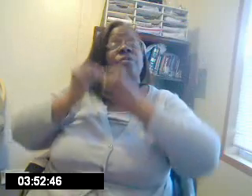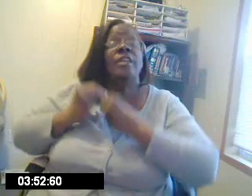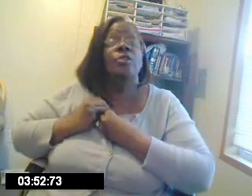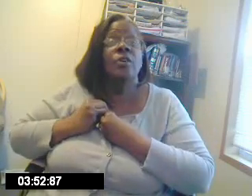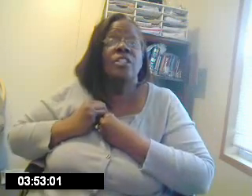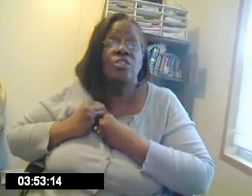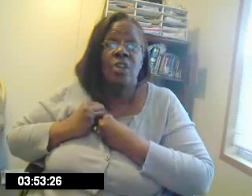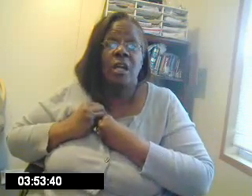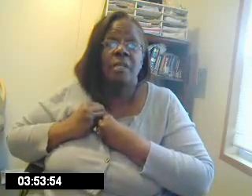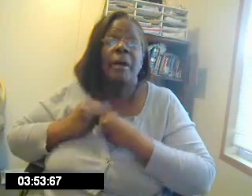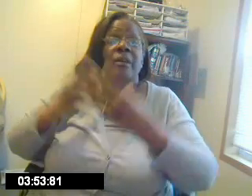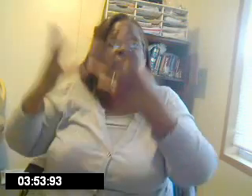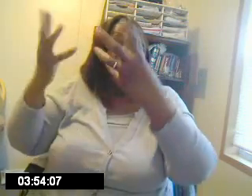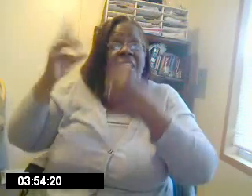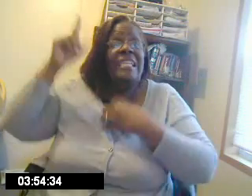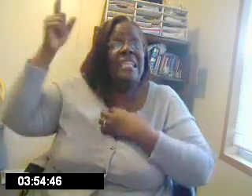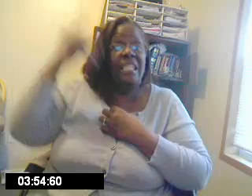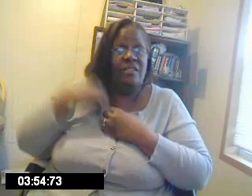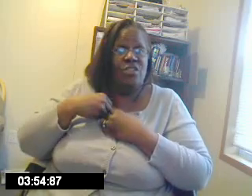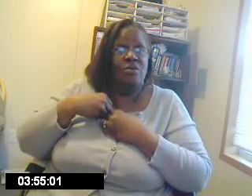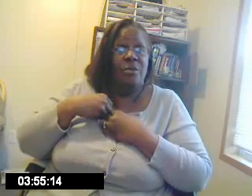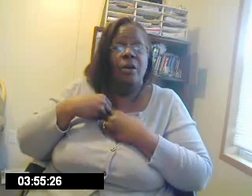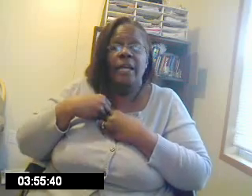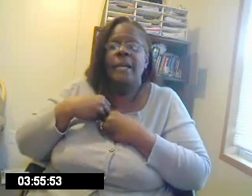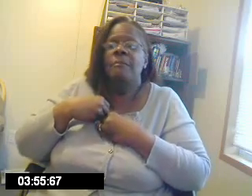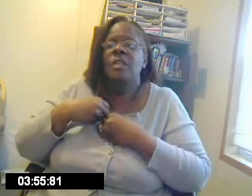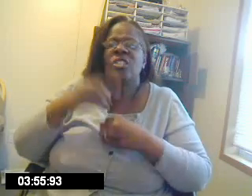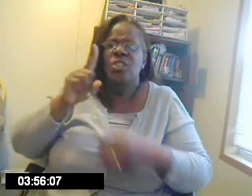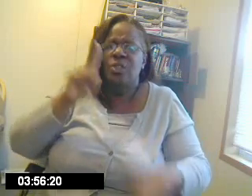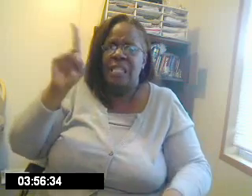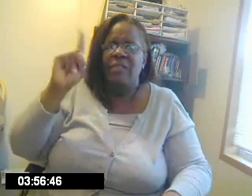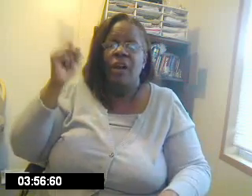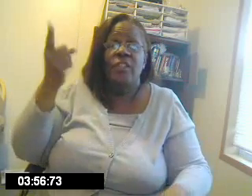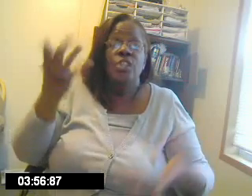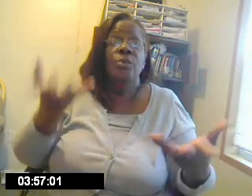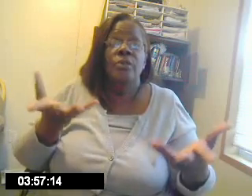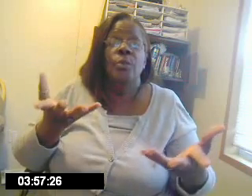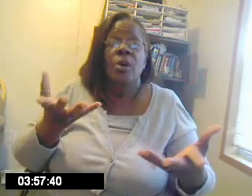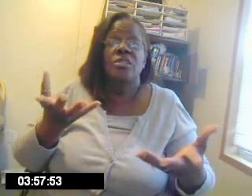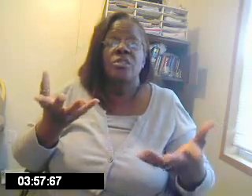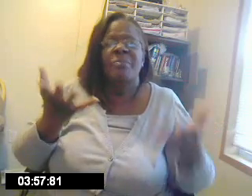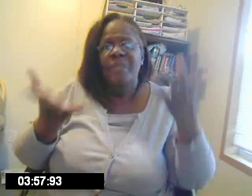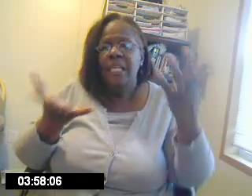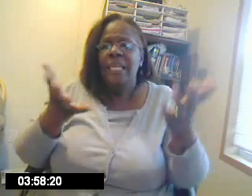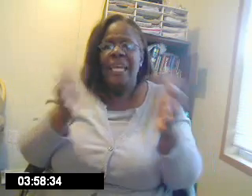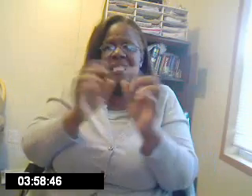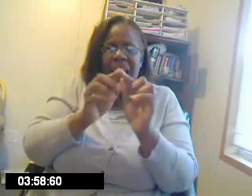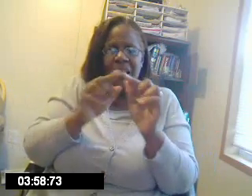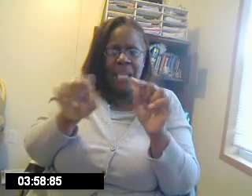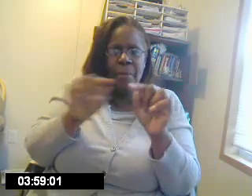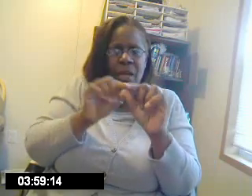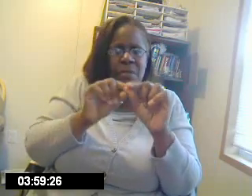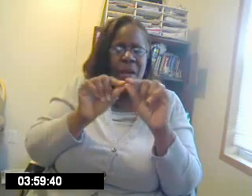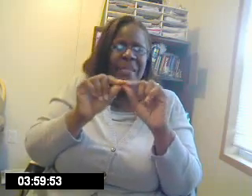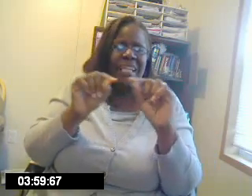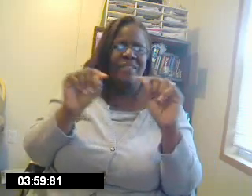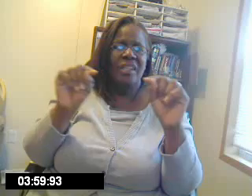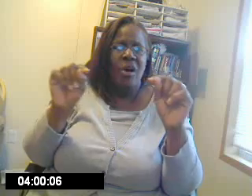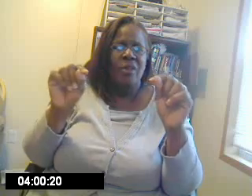They'll know that you're talking about that he gives you. Okay. So, you can leave off the you if you want to. It's kind of, part is probably kind of a long